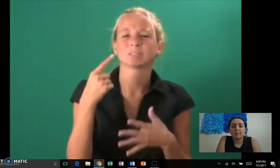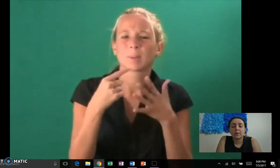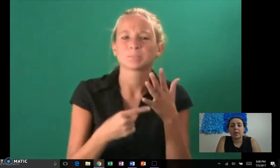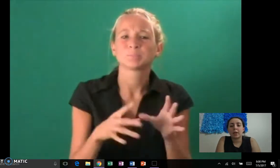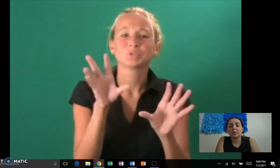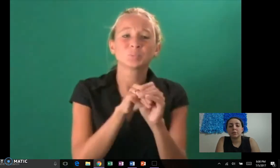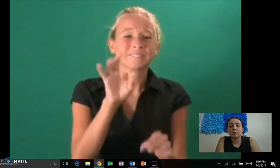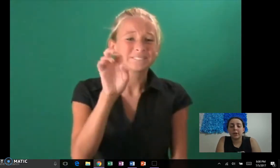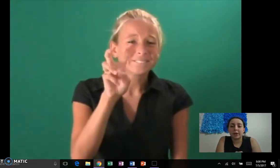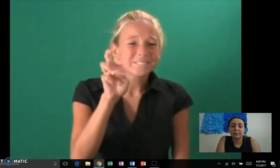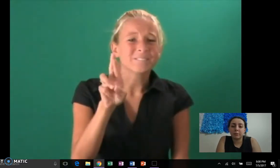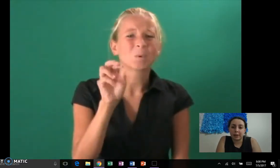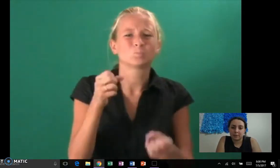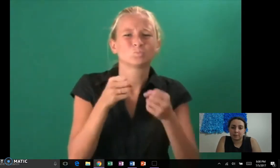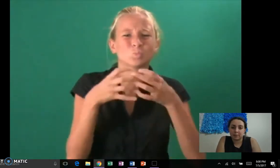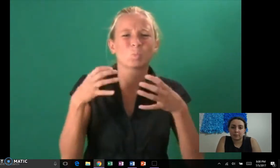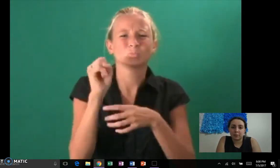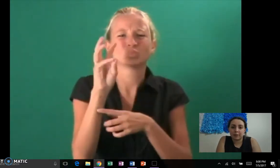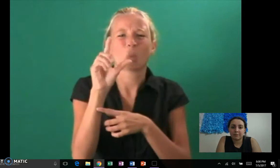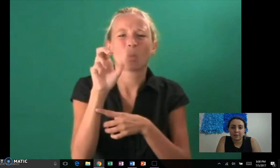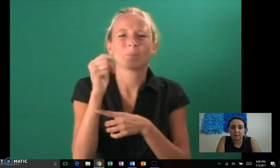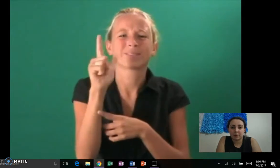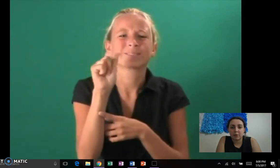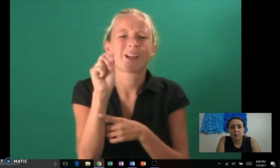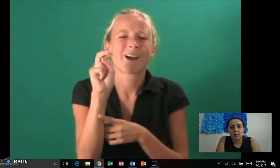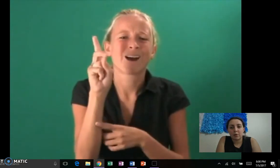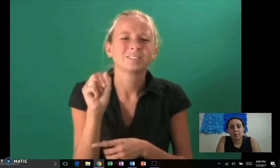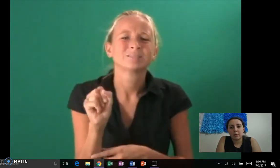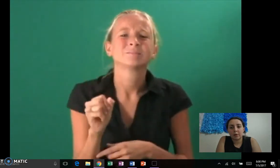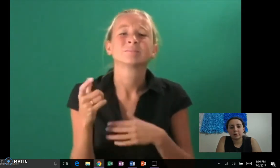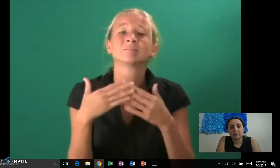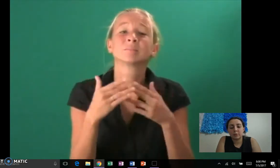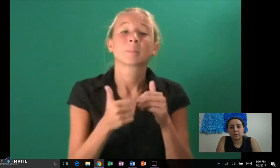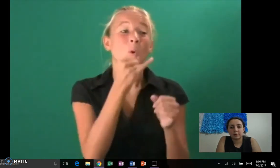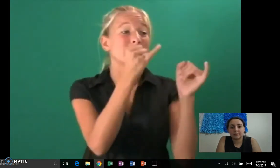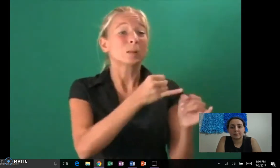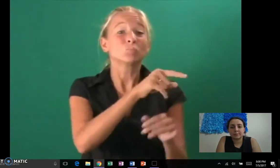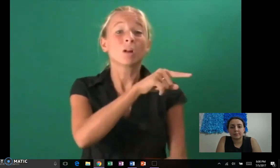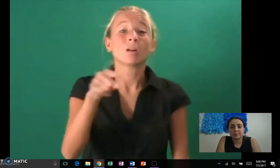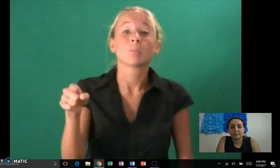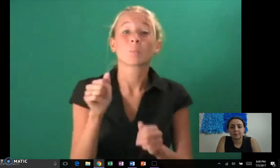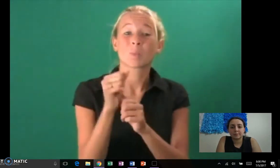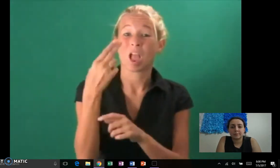It can also show flu-like symptoms like fever or sores.